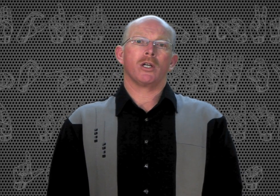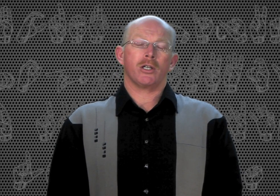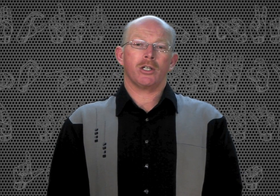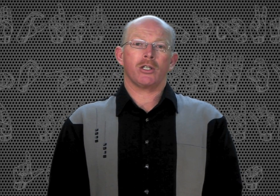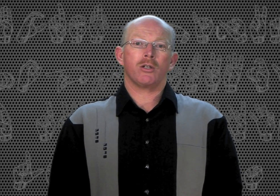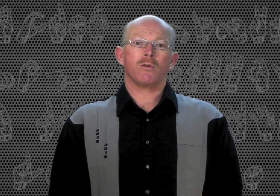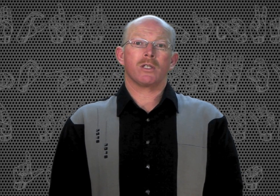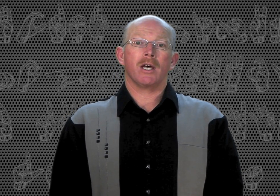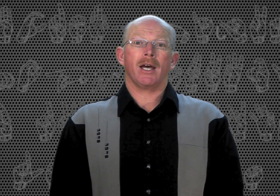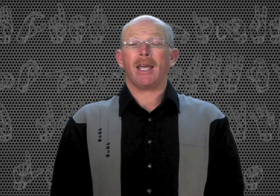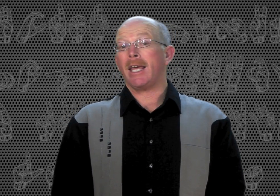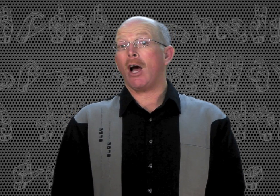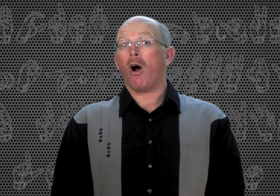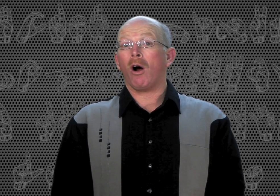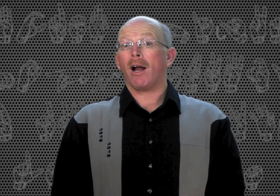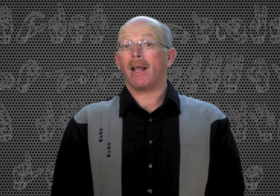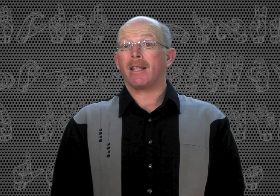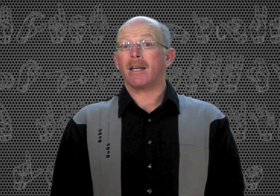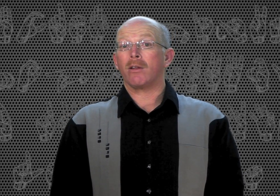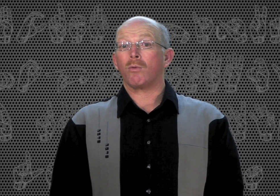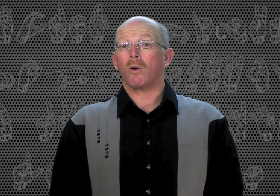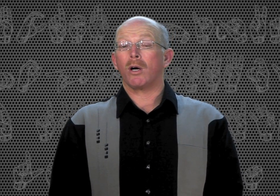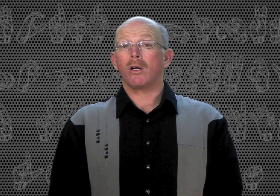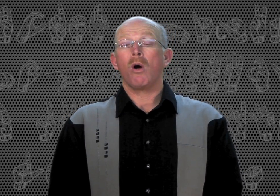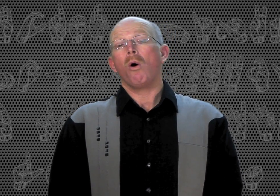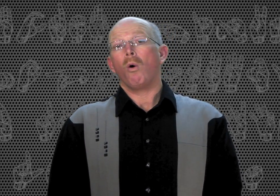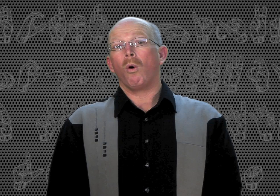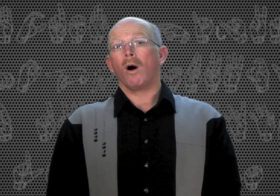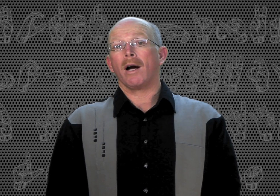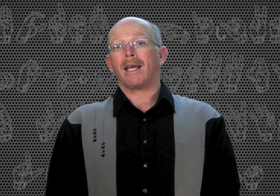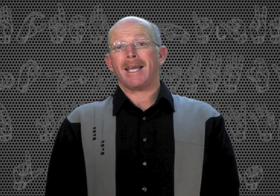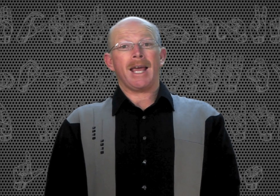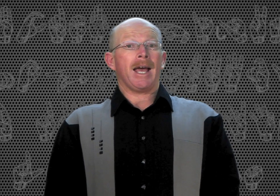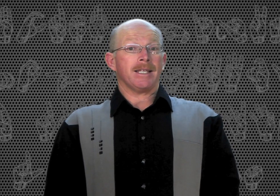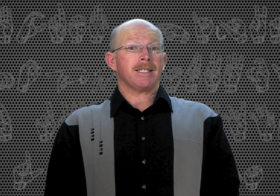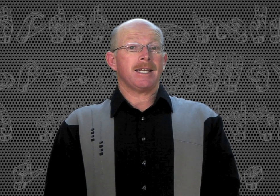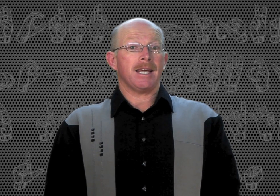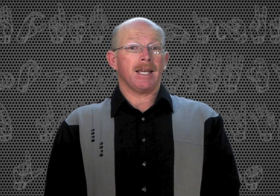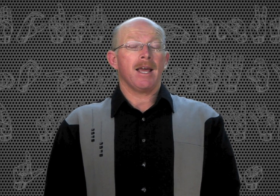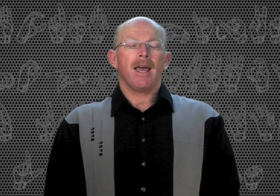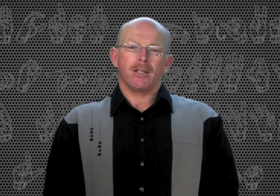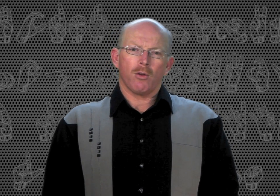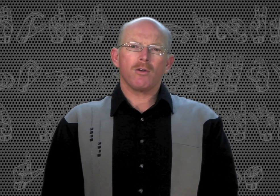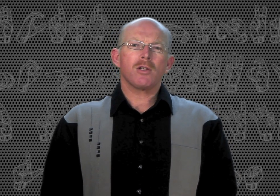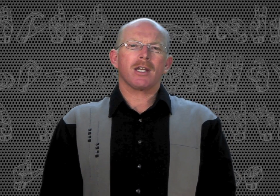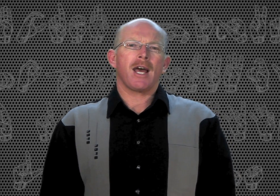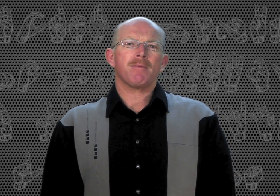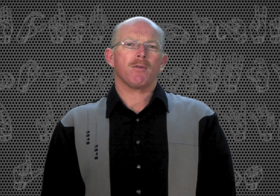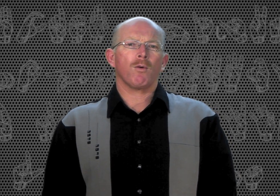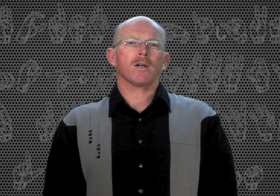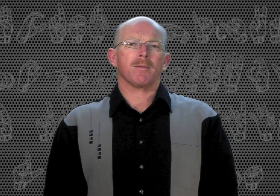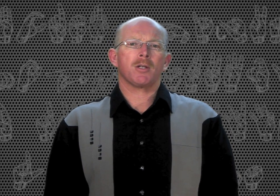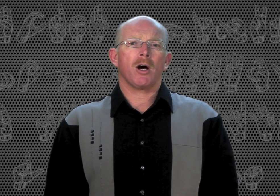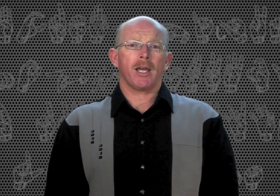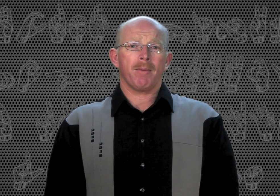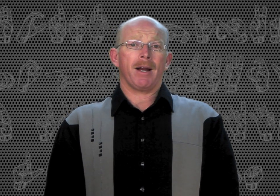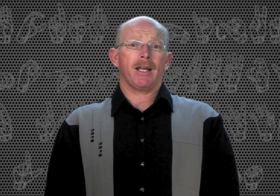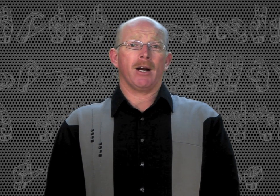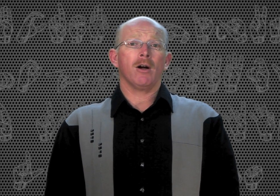just use the er at the end of the word, or est. And so those are the types of words I'm talking about here,